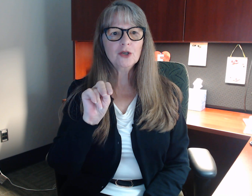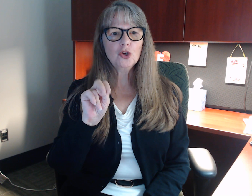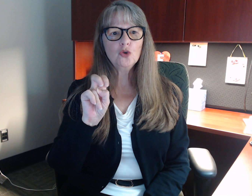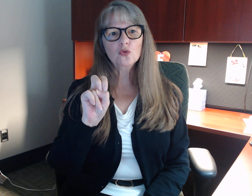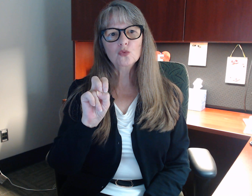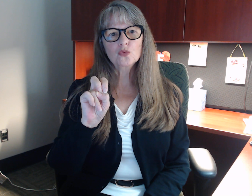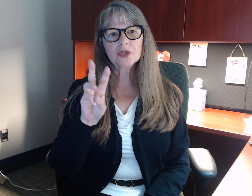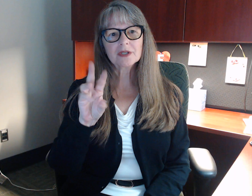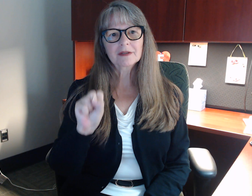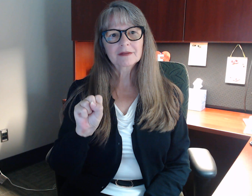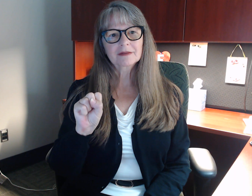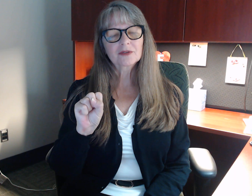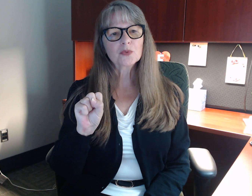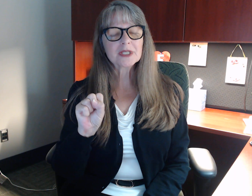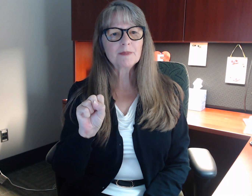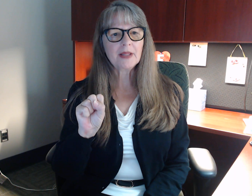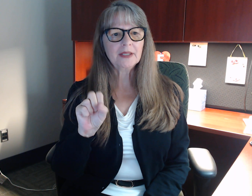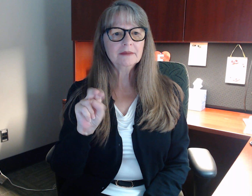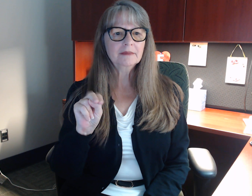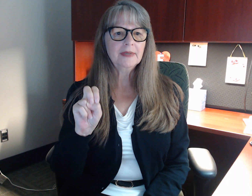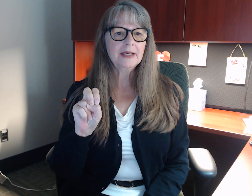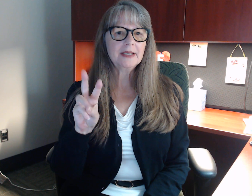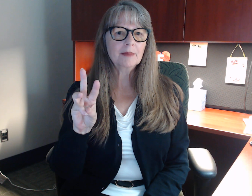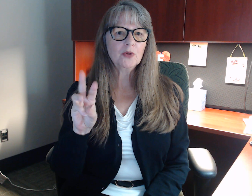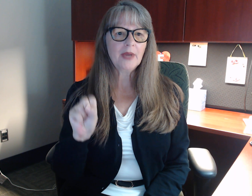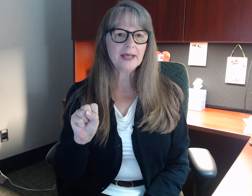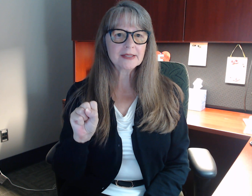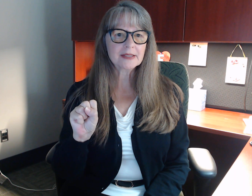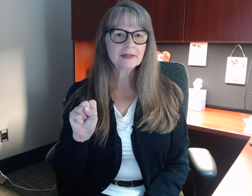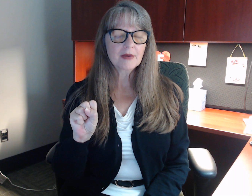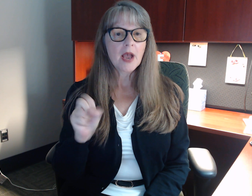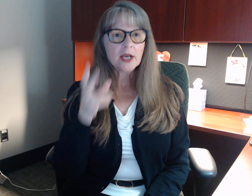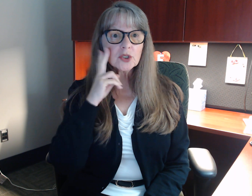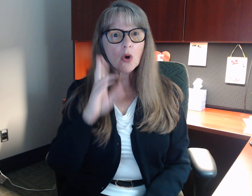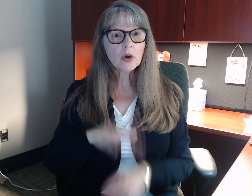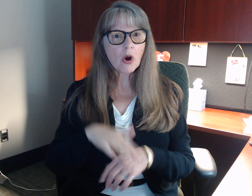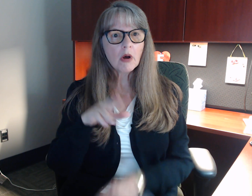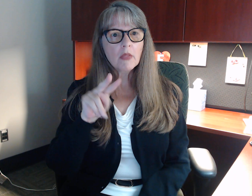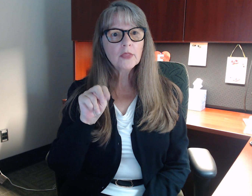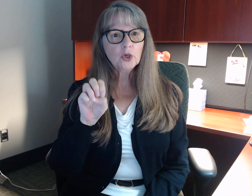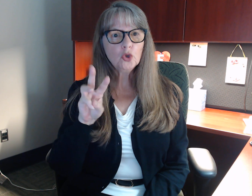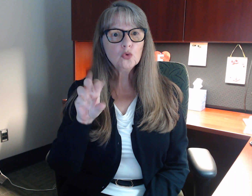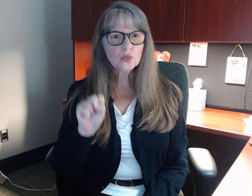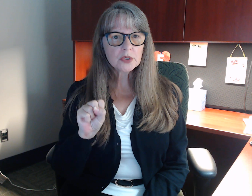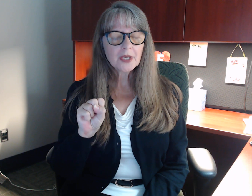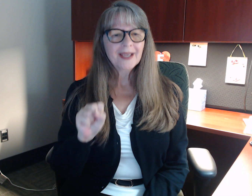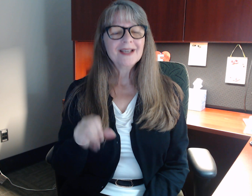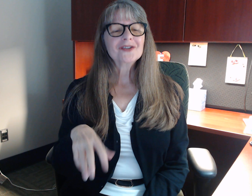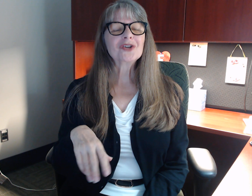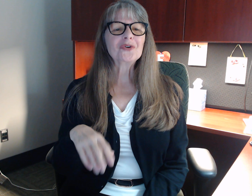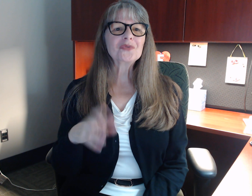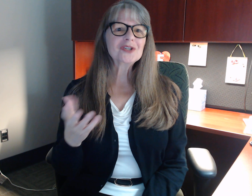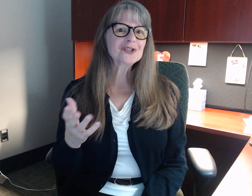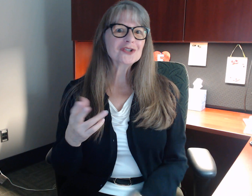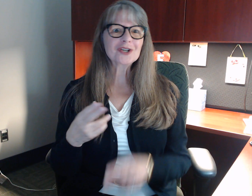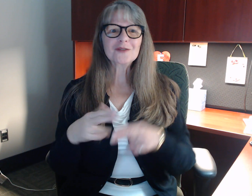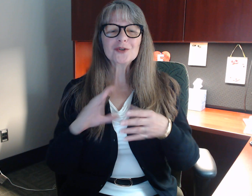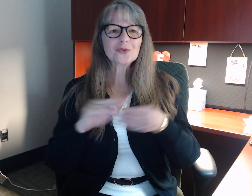news you would spell it.-E-W-S. I saw it on the news. So this is just sort of a short